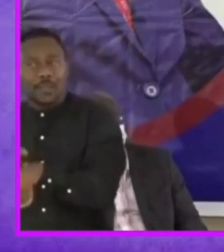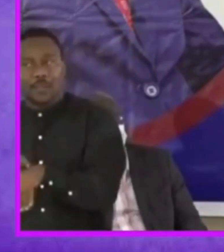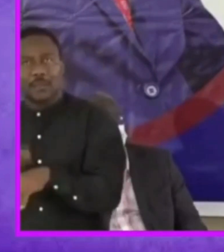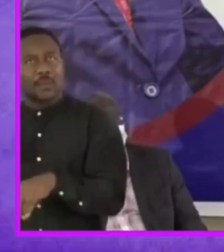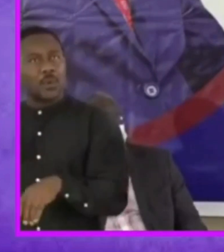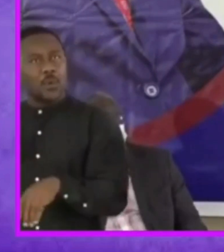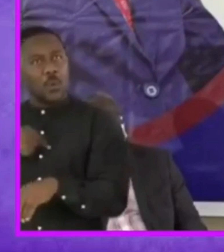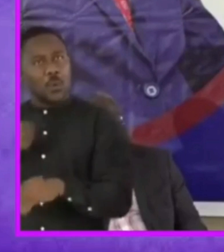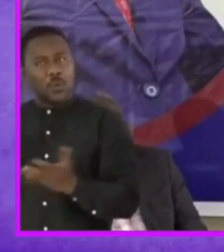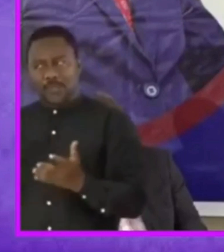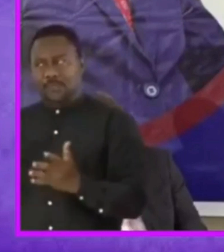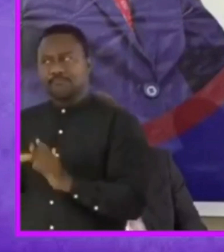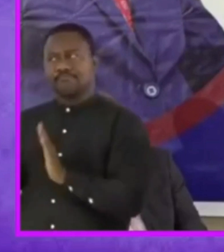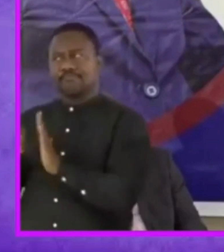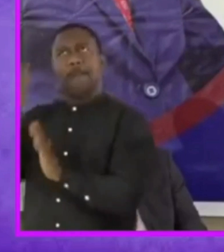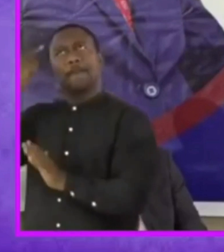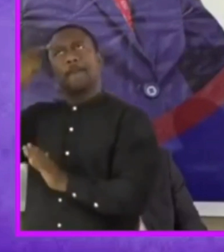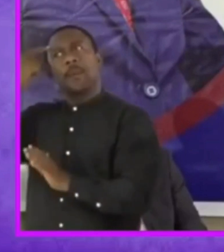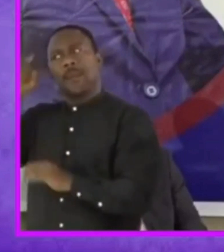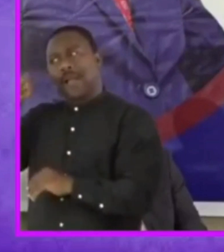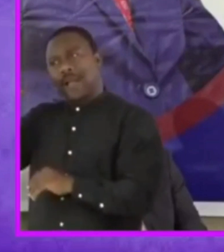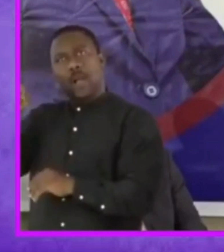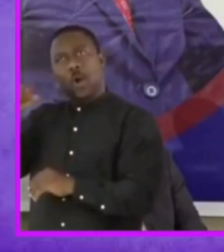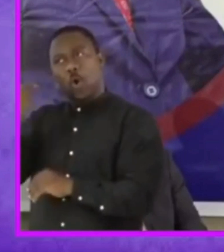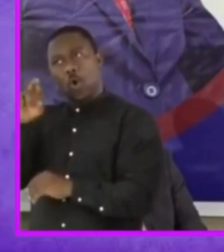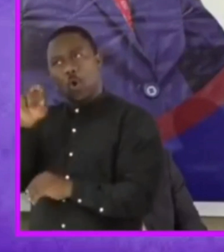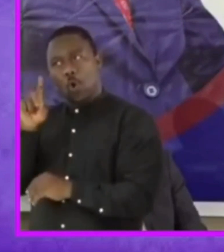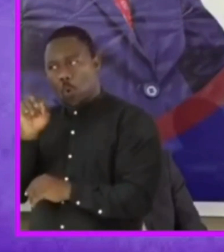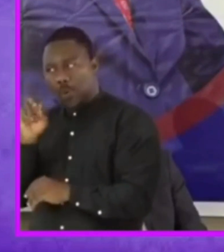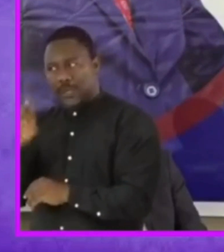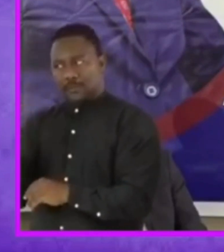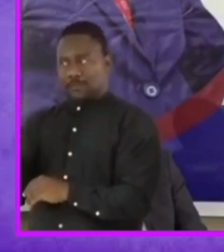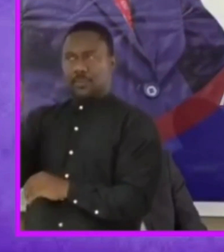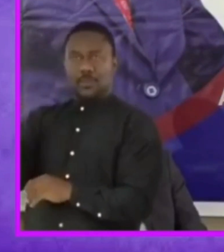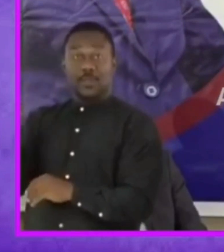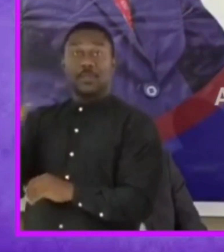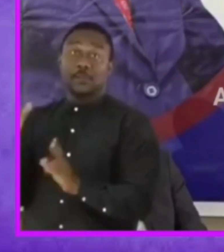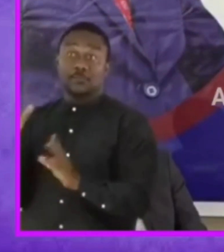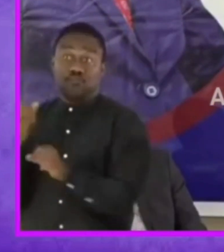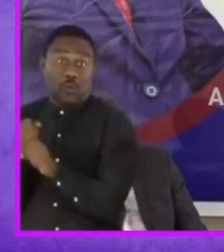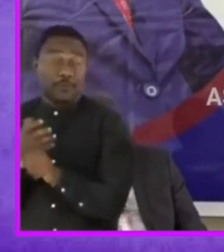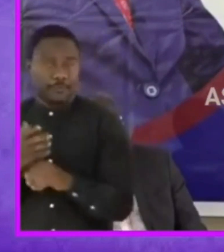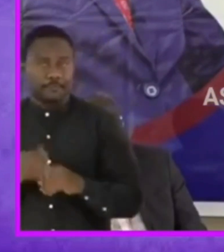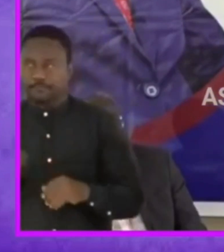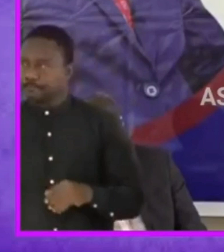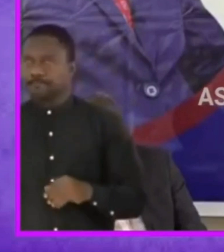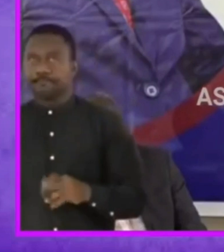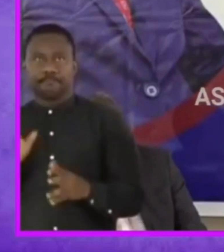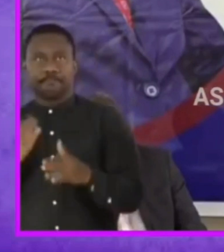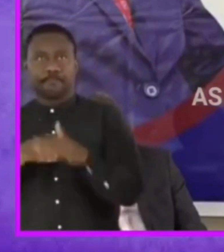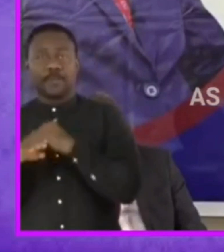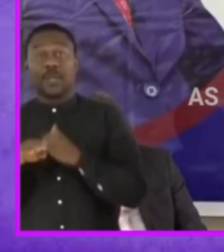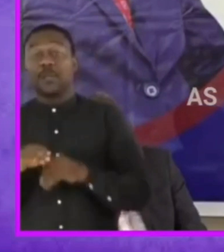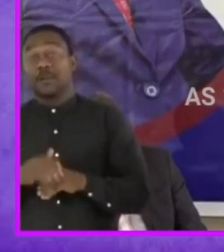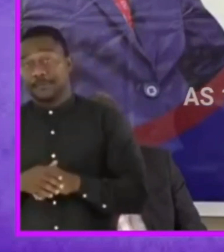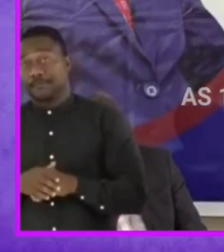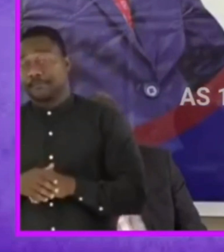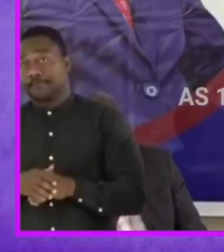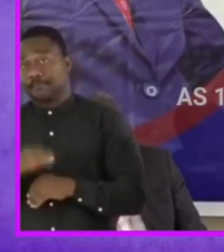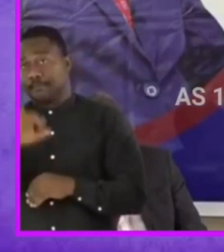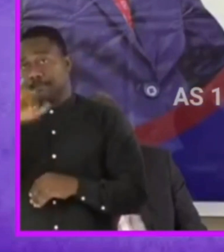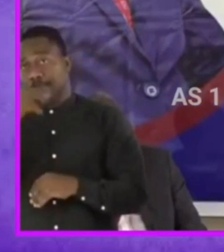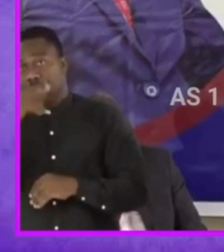crafted an individualized education plan for gordon battler long story short by the time he reached 12th grade